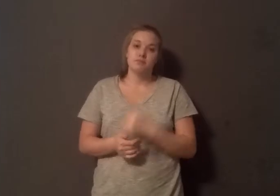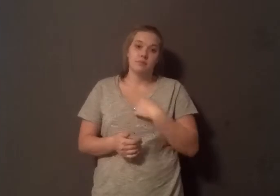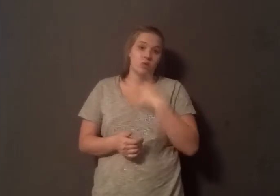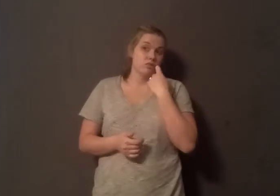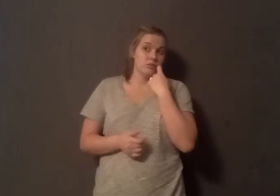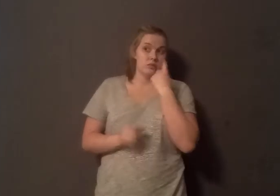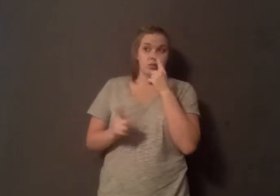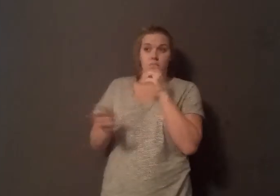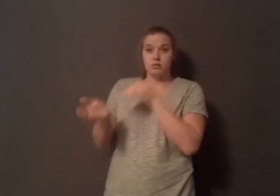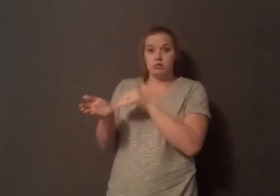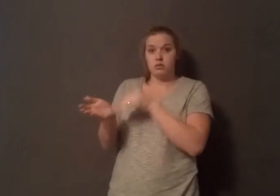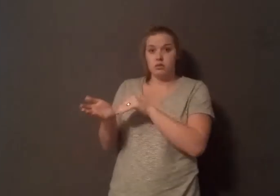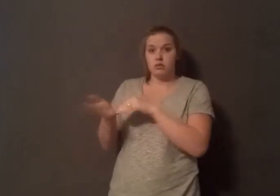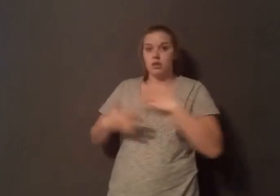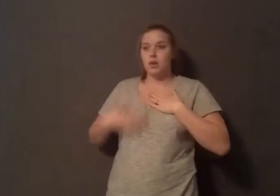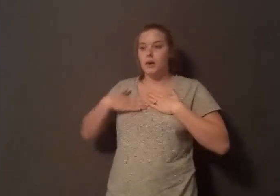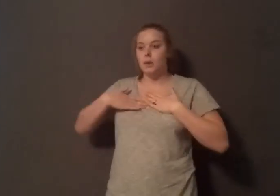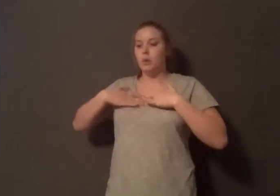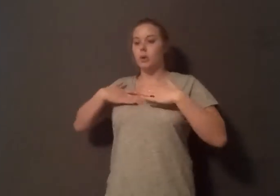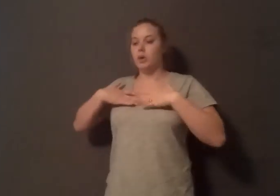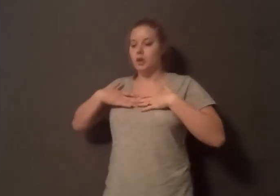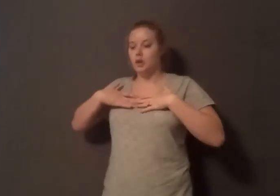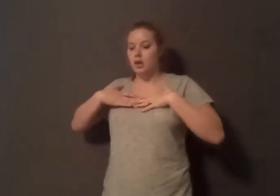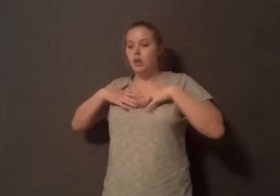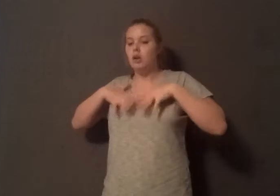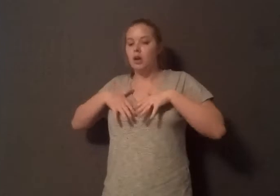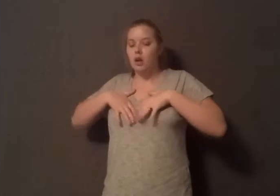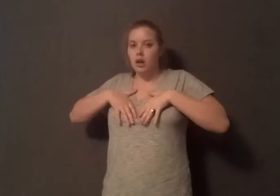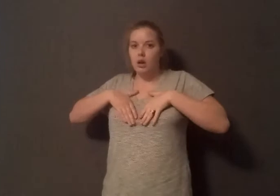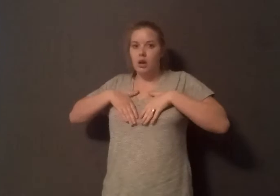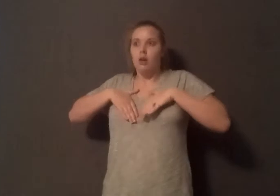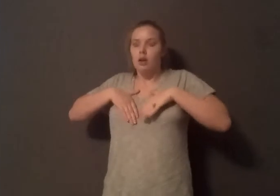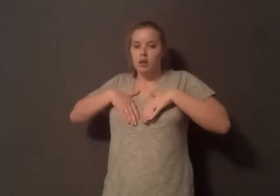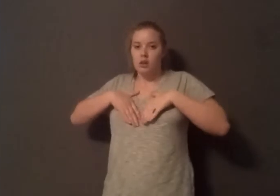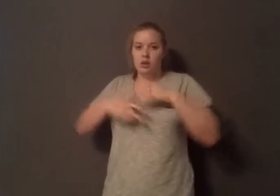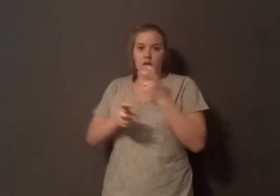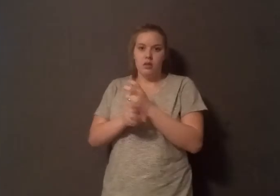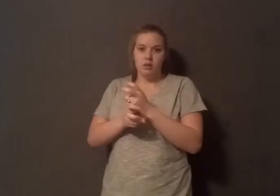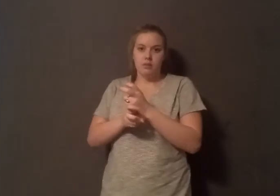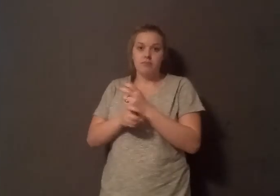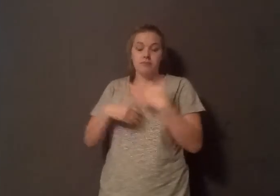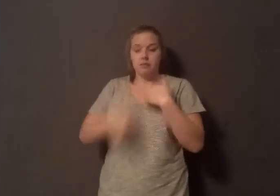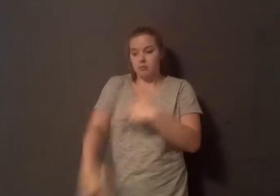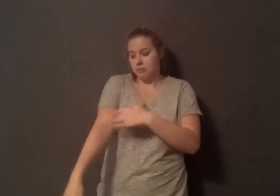for asthma because I had a very hard time breathing. And while there, she did some blood work, and